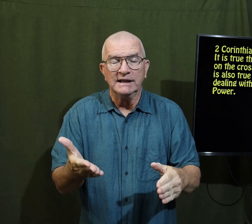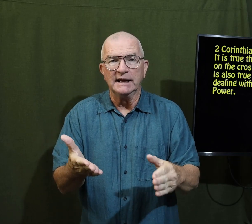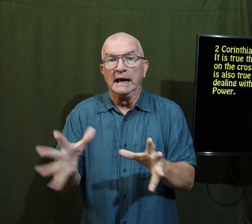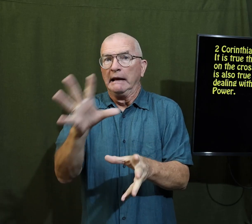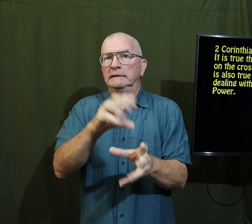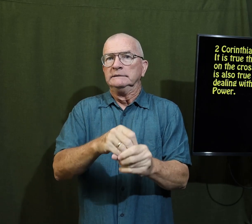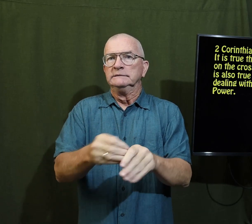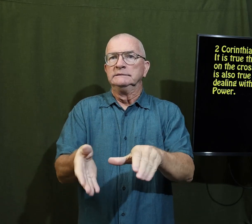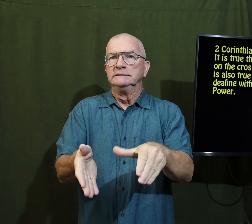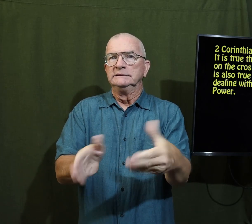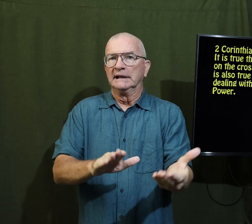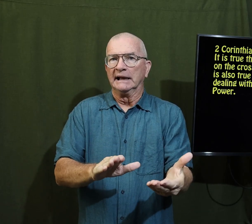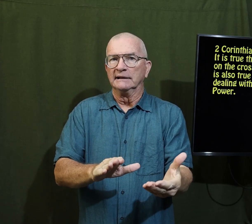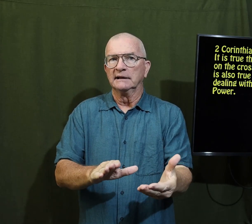everything including death